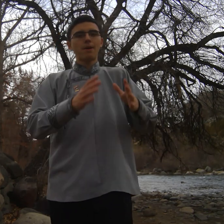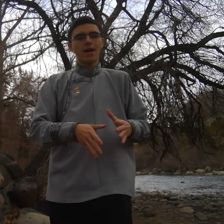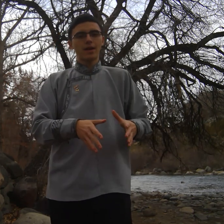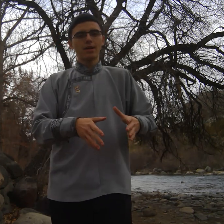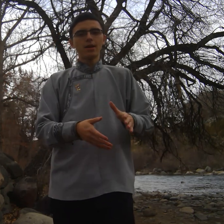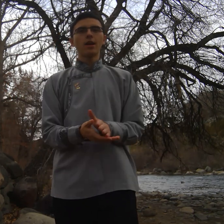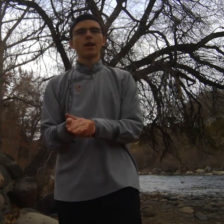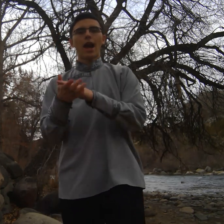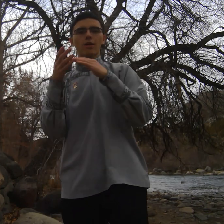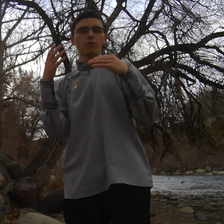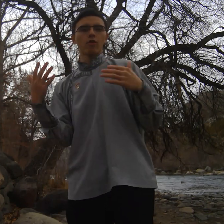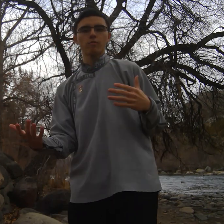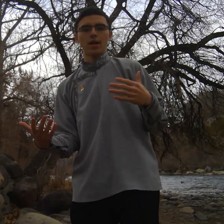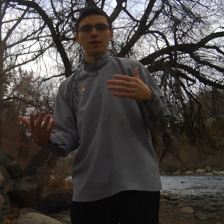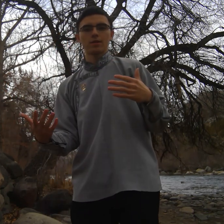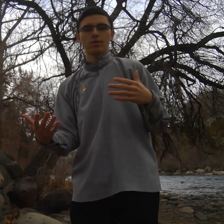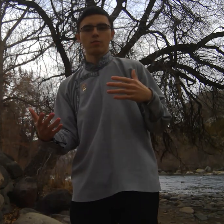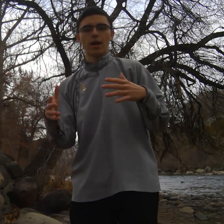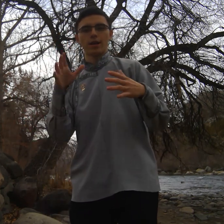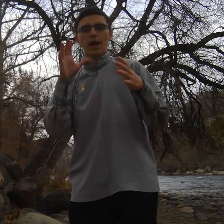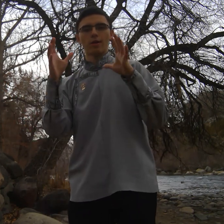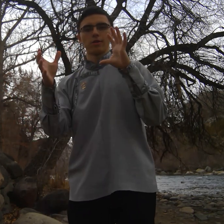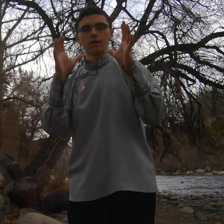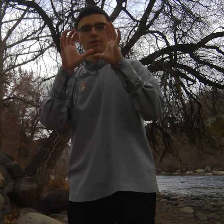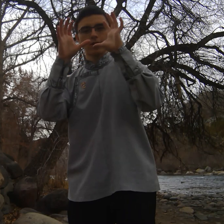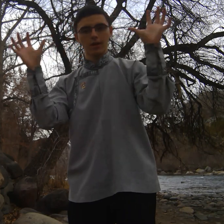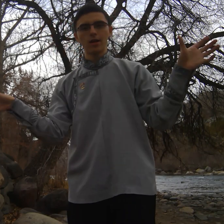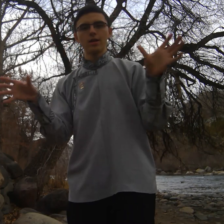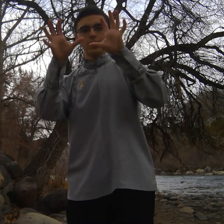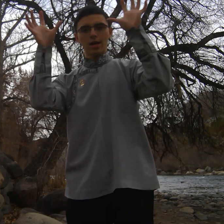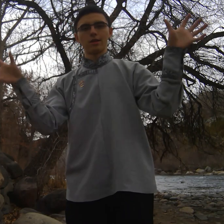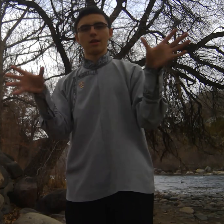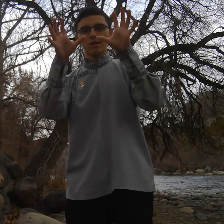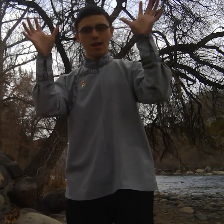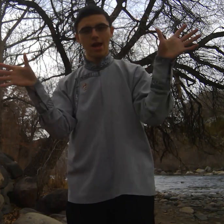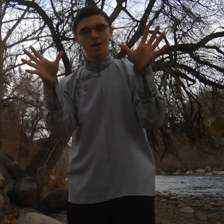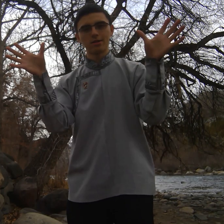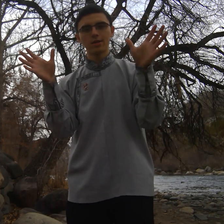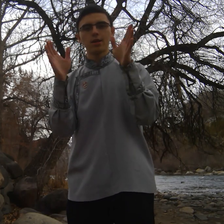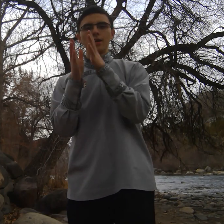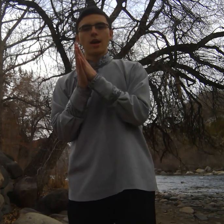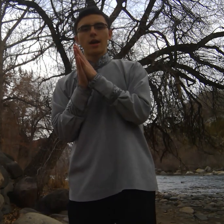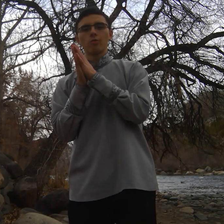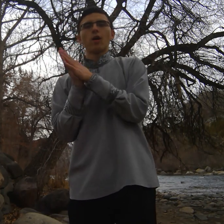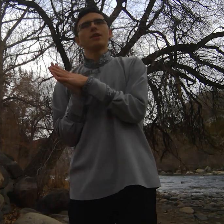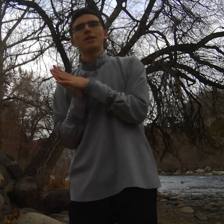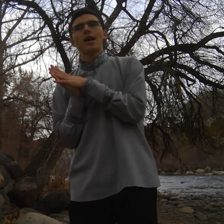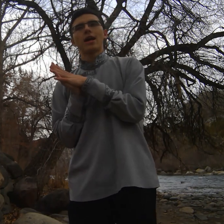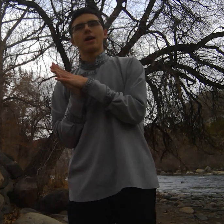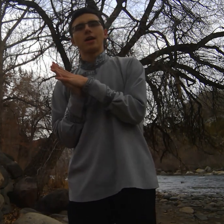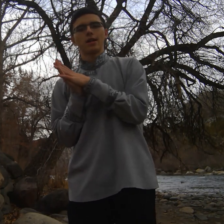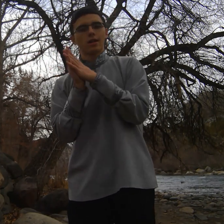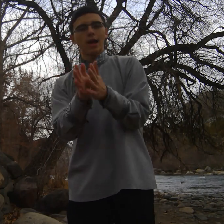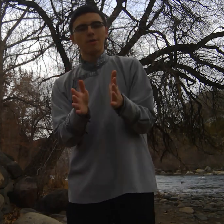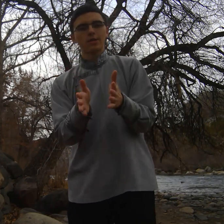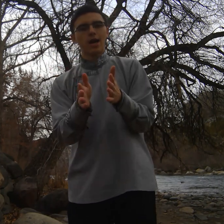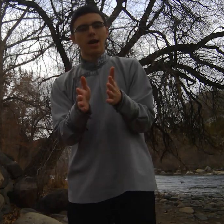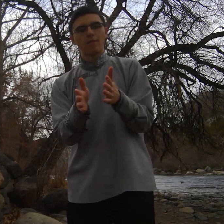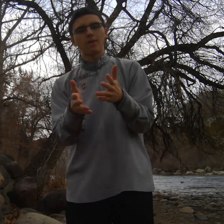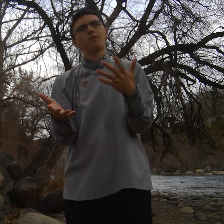bed and I had a roommate when I was living in this tent and one day in the summertime it